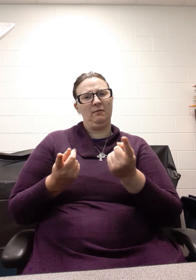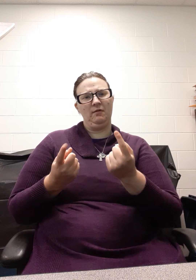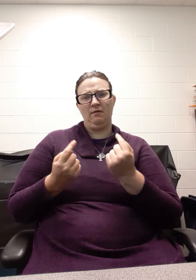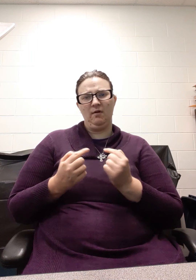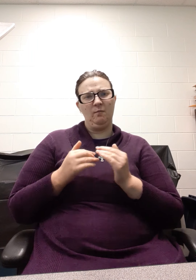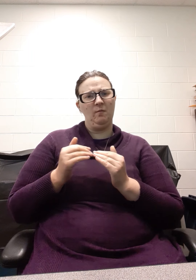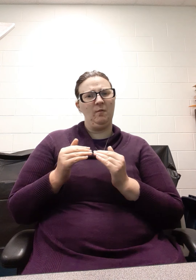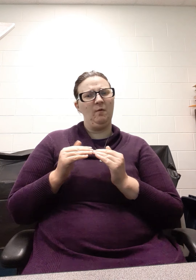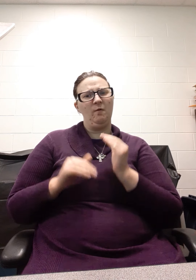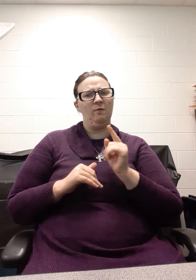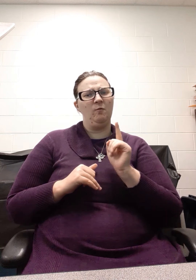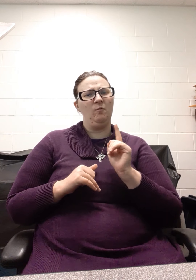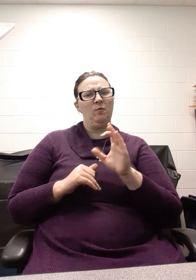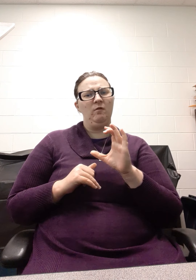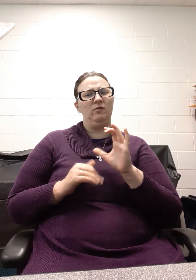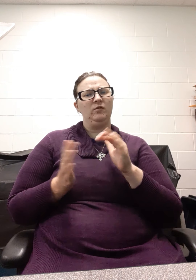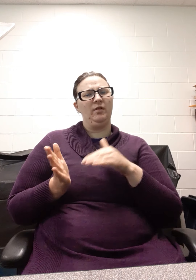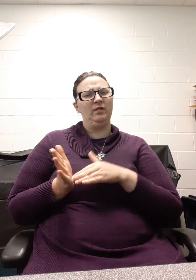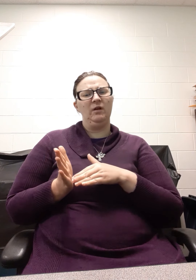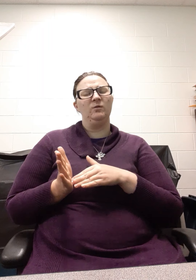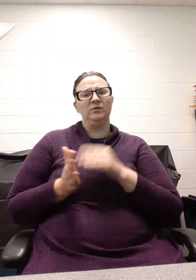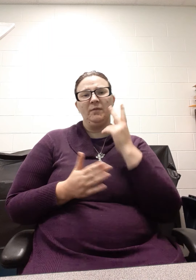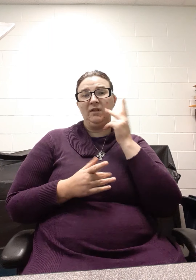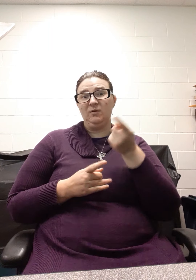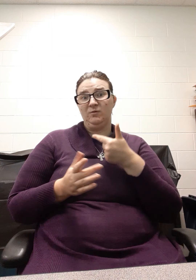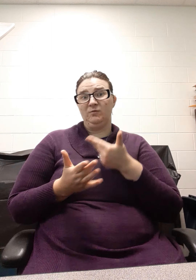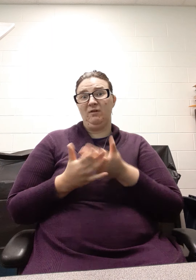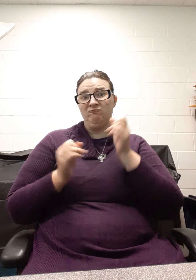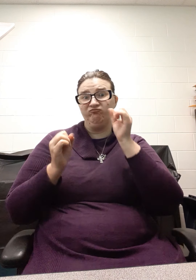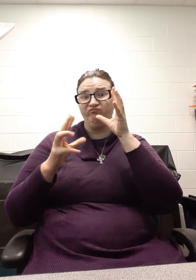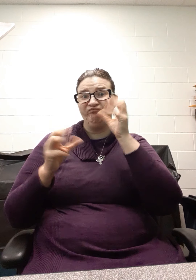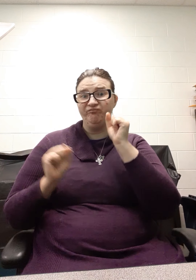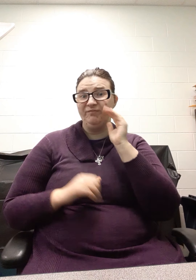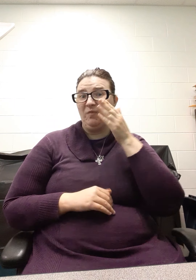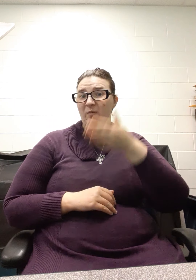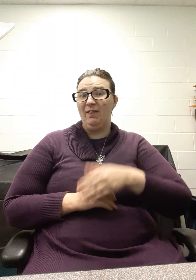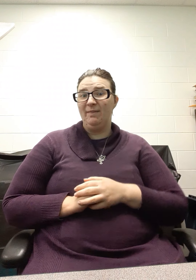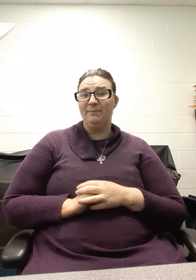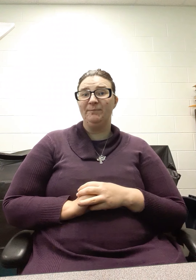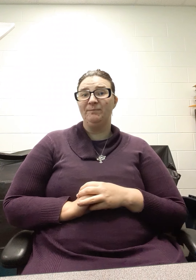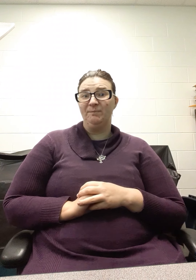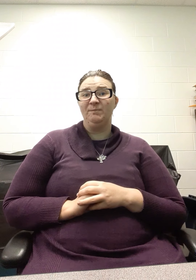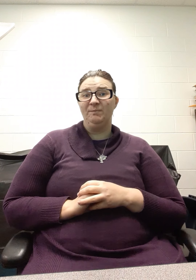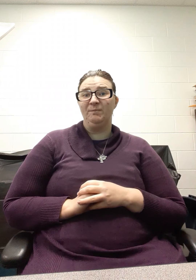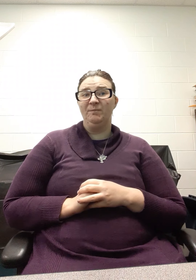I think you'll be amazed when you get here. And this is to the suit in the Gulf of